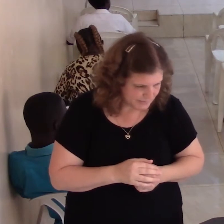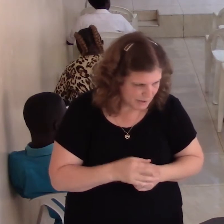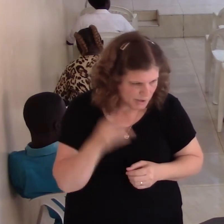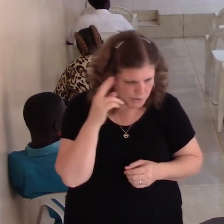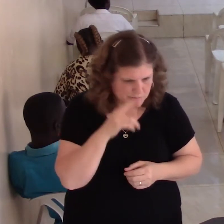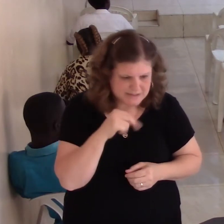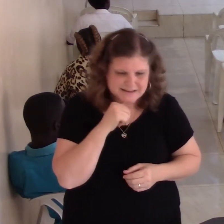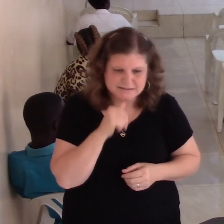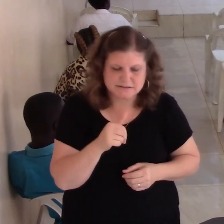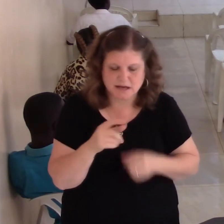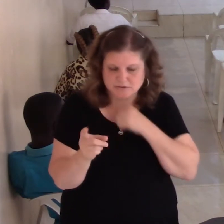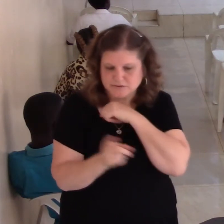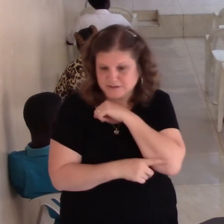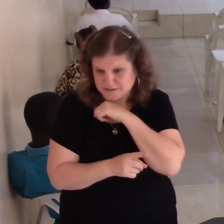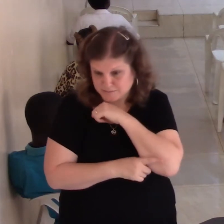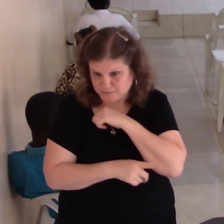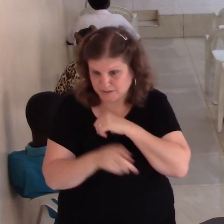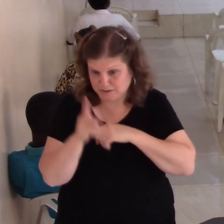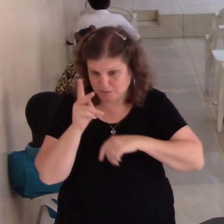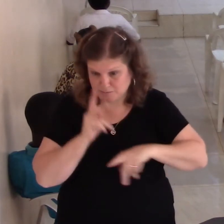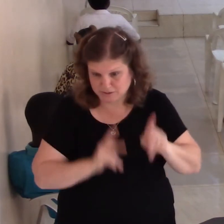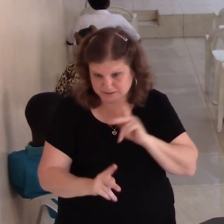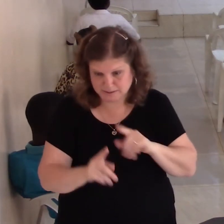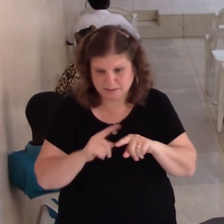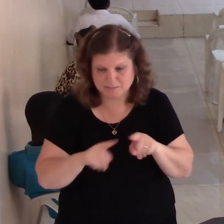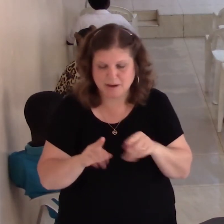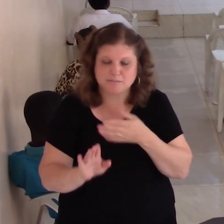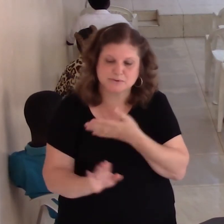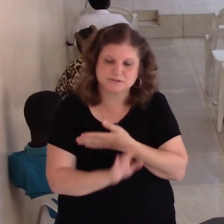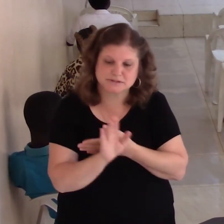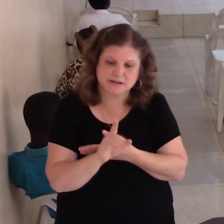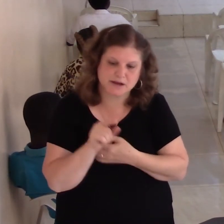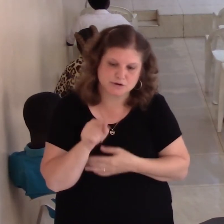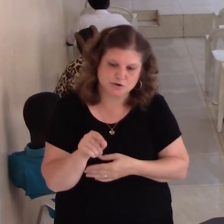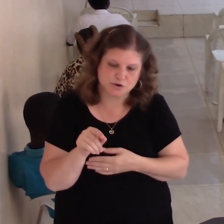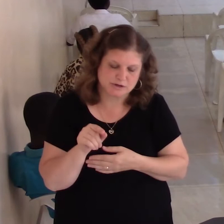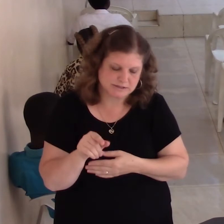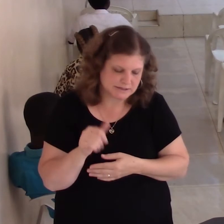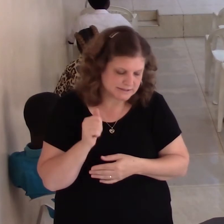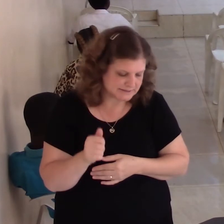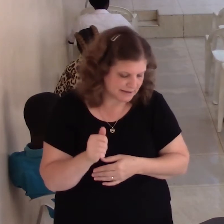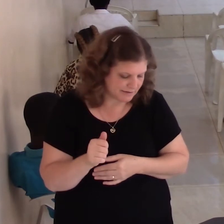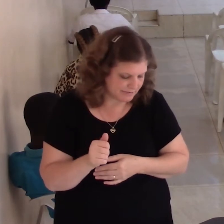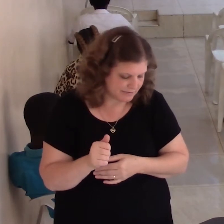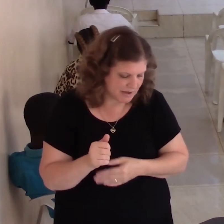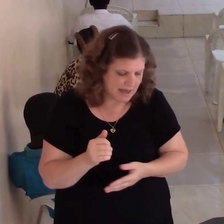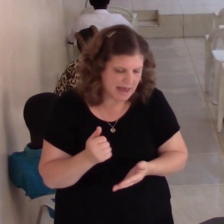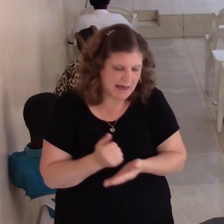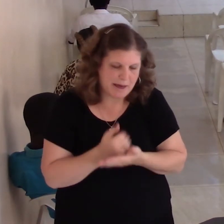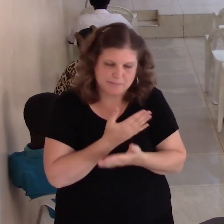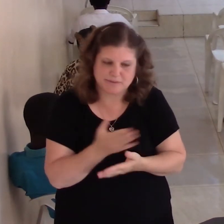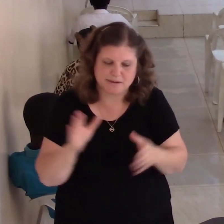they need. And you stay right with God. And two, to encourage them to get right with God.